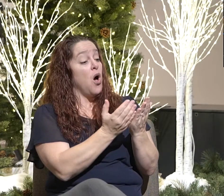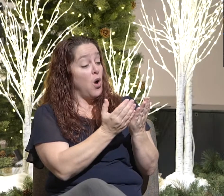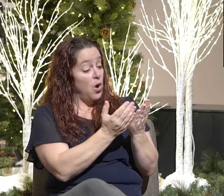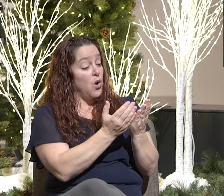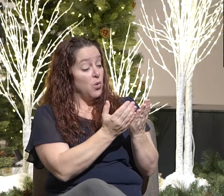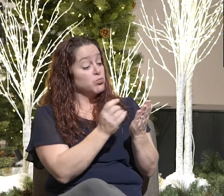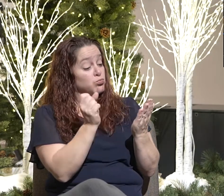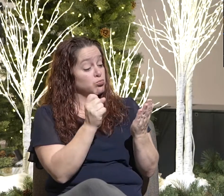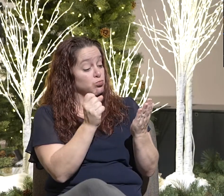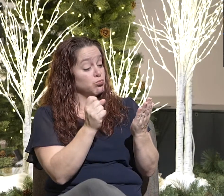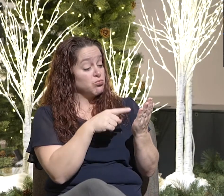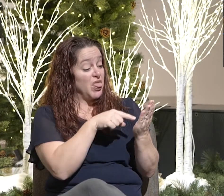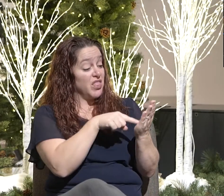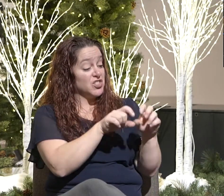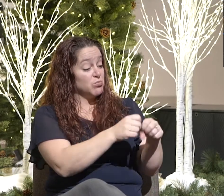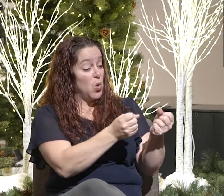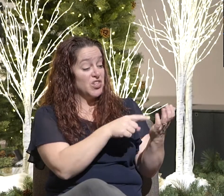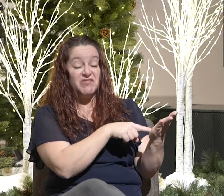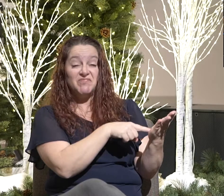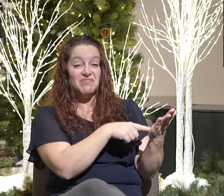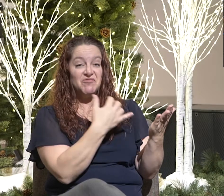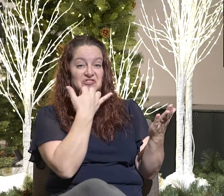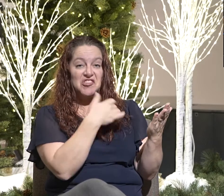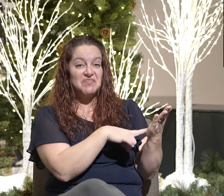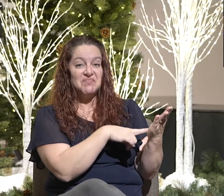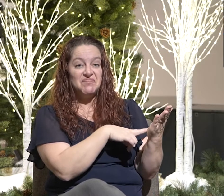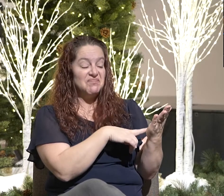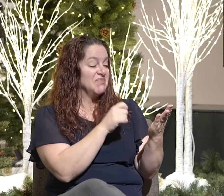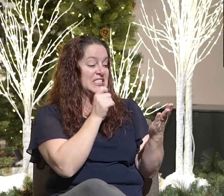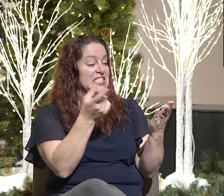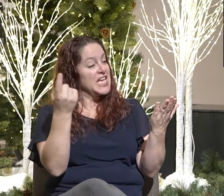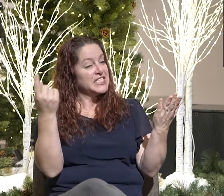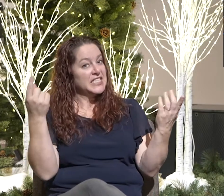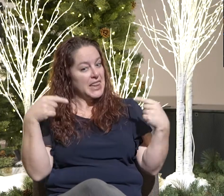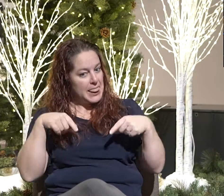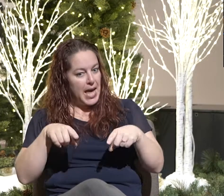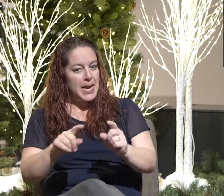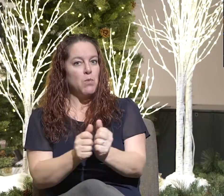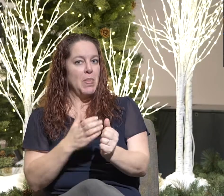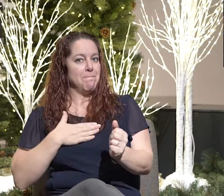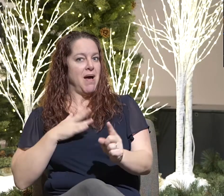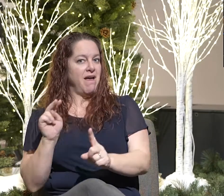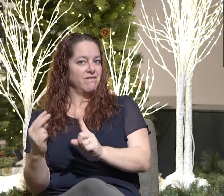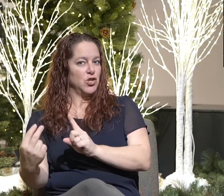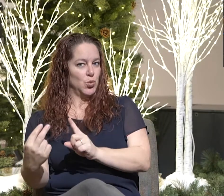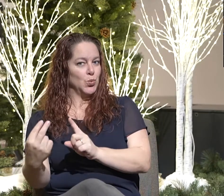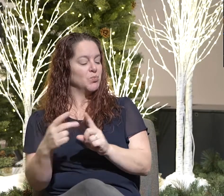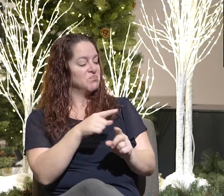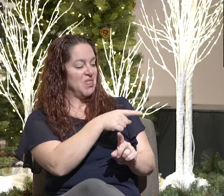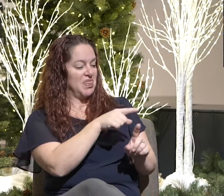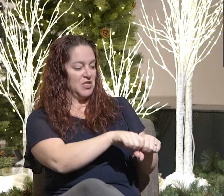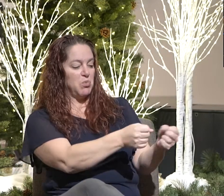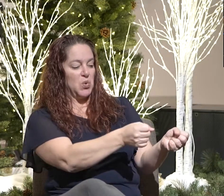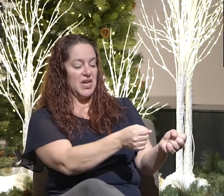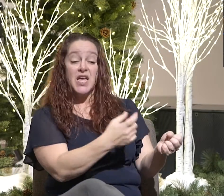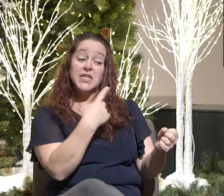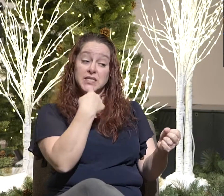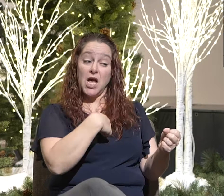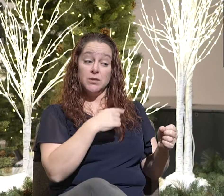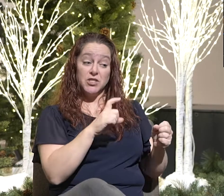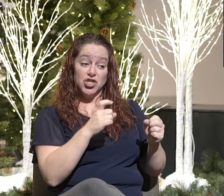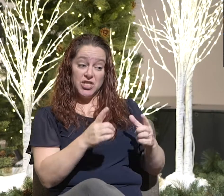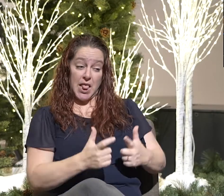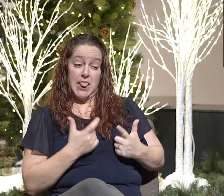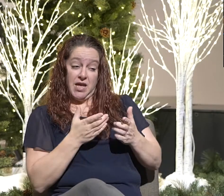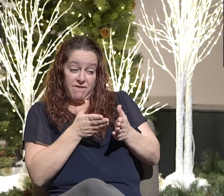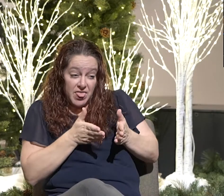yeah, it must be broken. It doesn't line up with the way I view the world. It's broken. It tells me to live one way, but I know